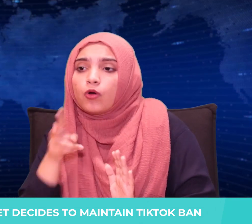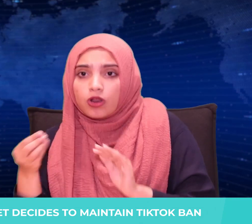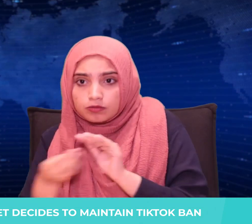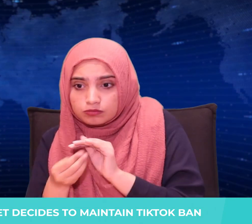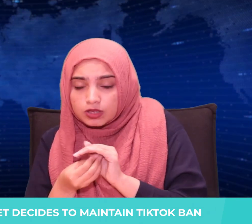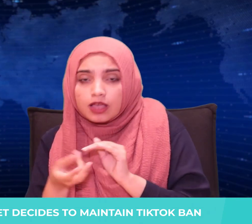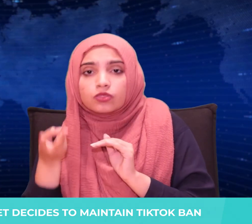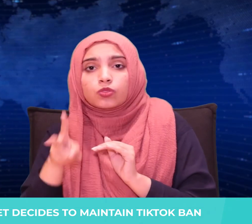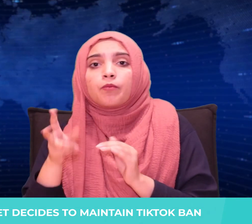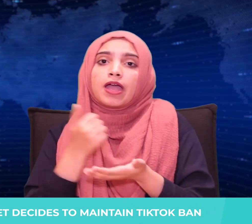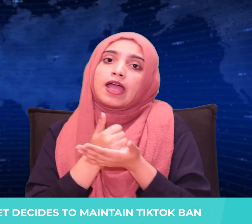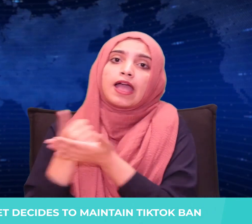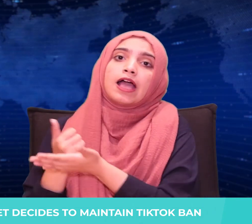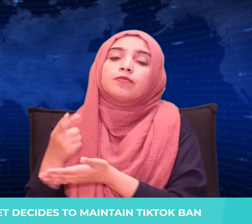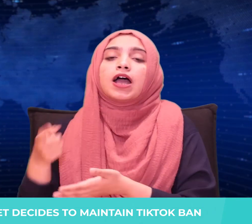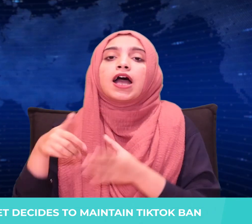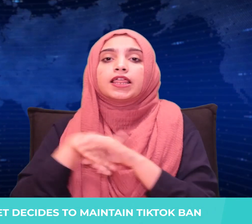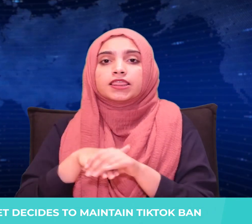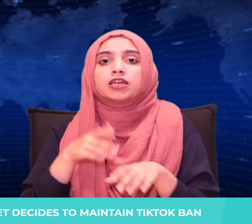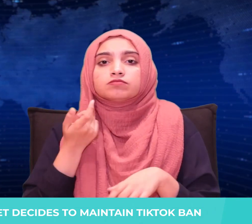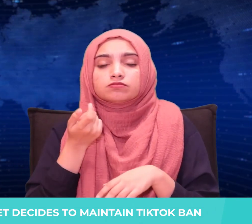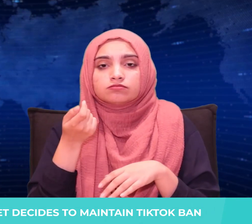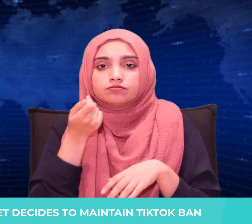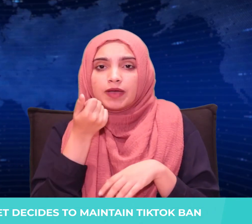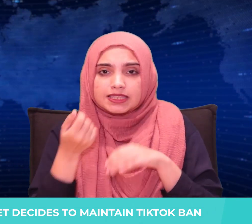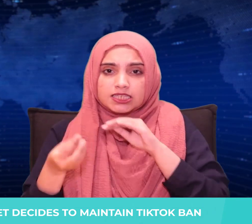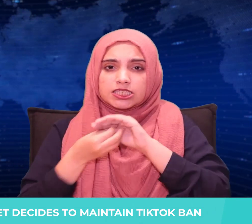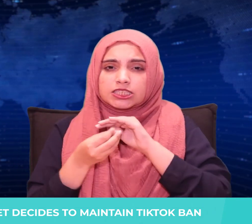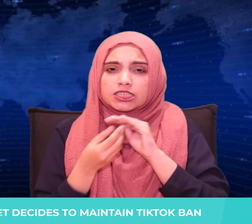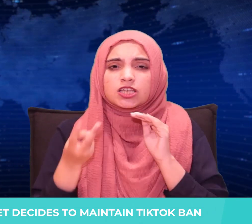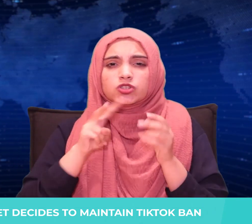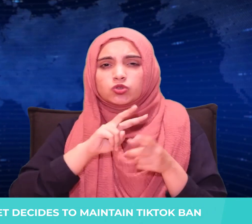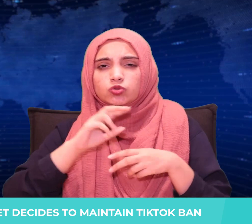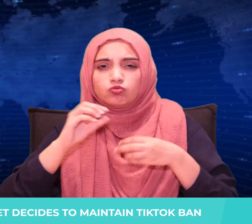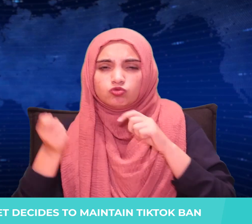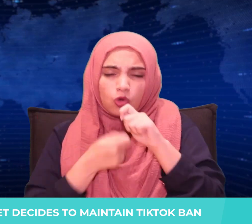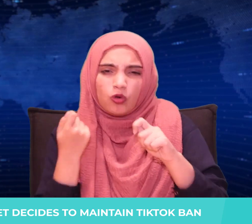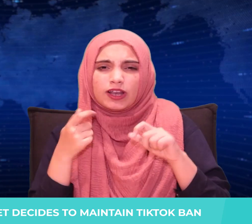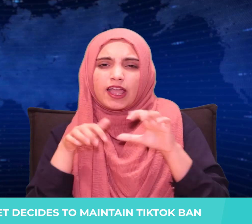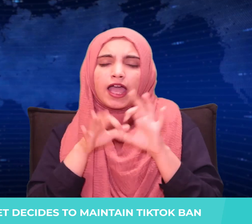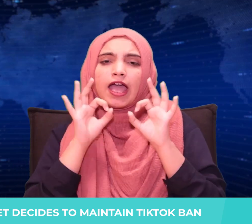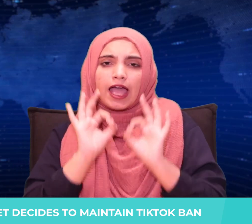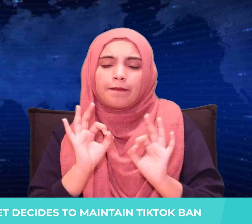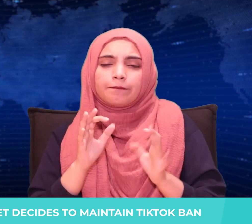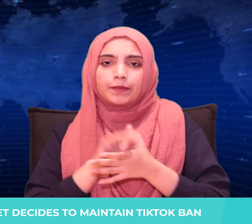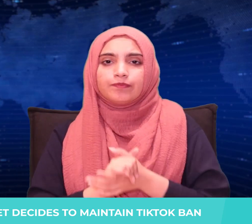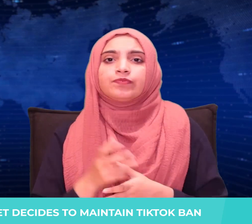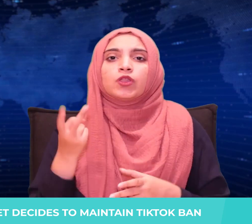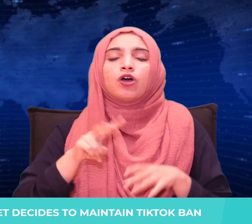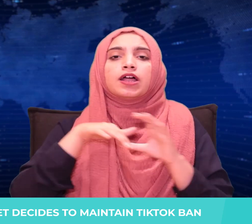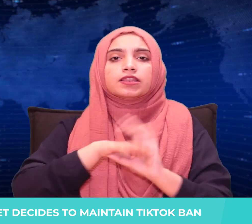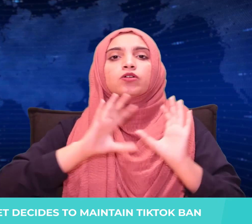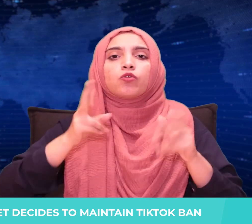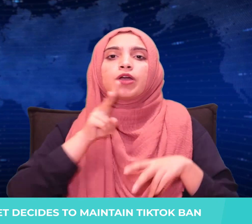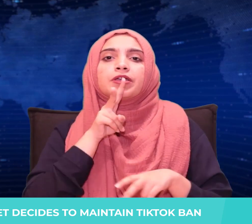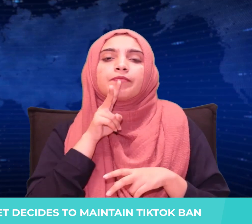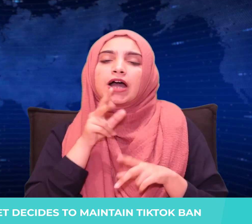recruited AT&T employees to disclose confidential information regarding the company's computer system